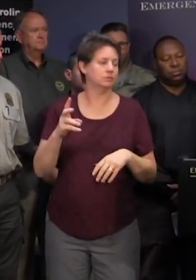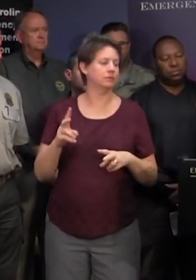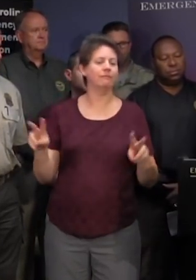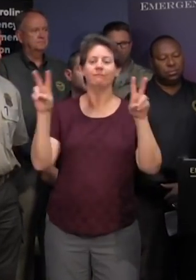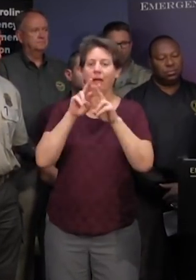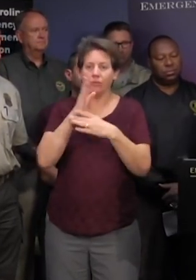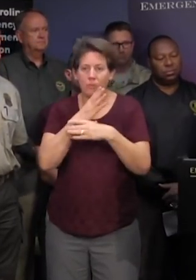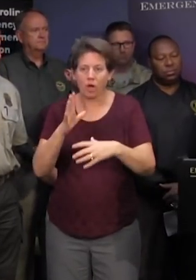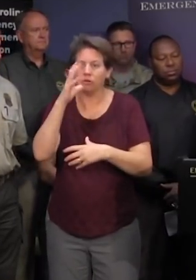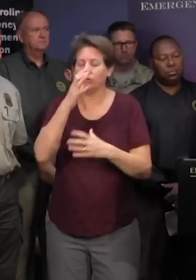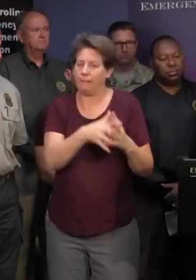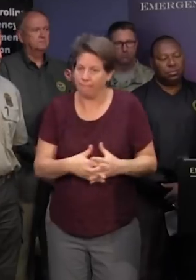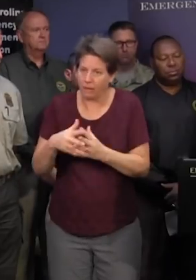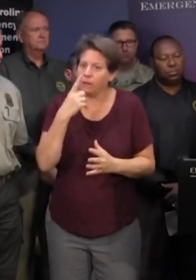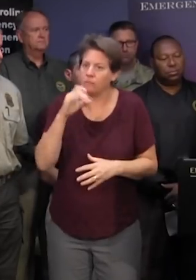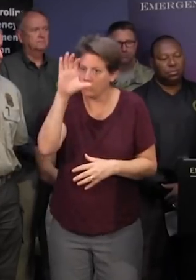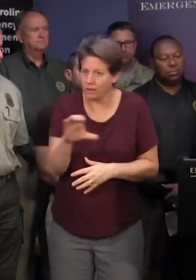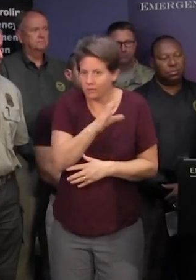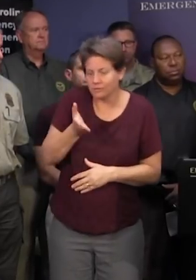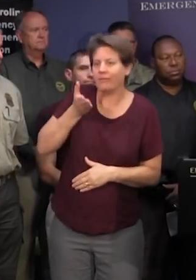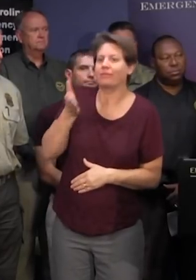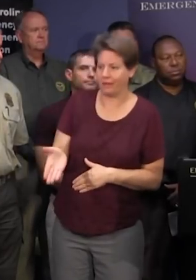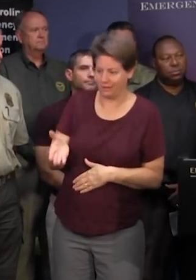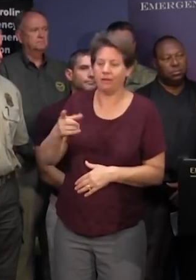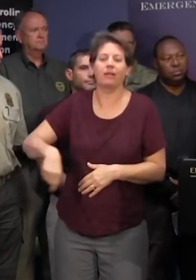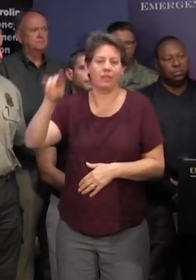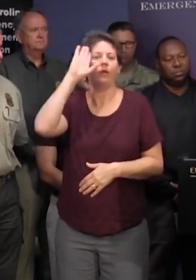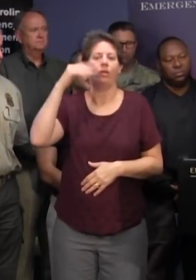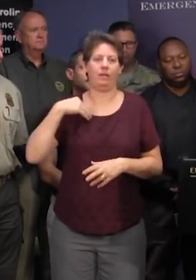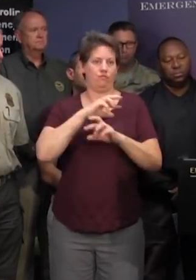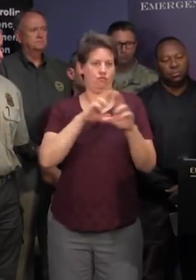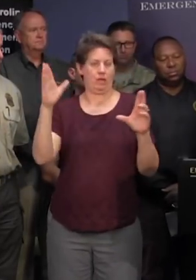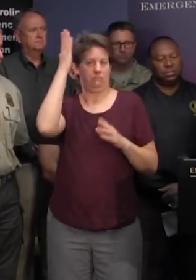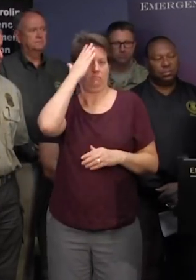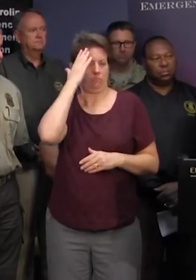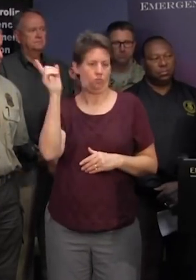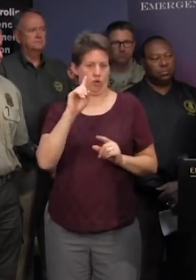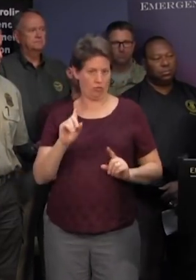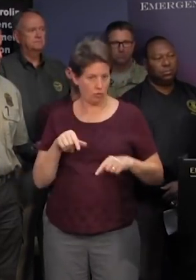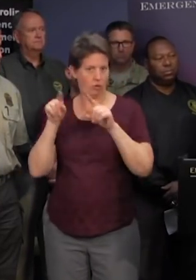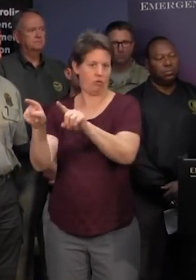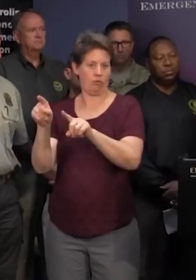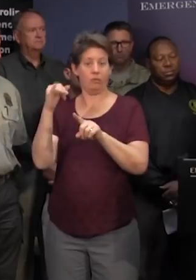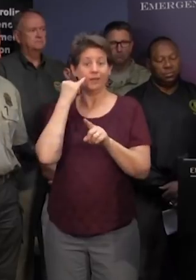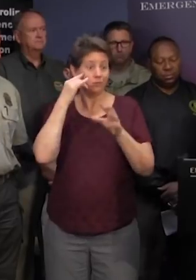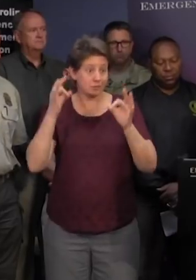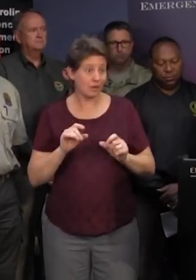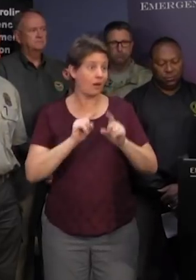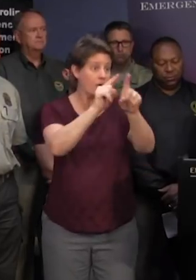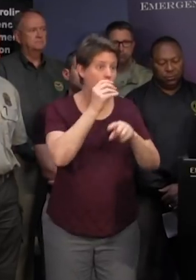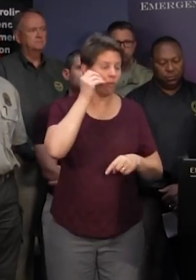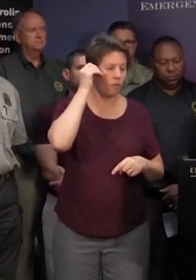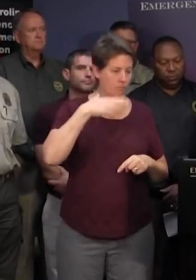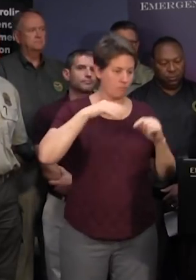american red cross in the shelters they will have a standby shelter for you to go to if you go home and find that your